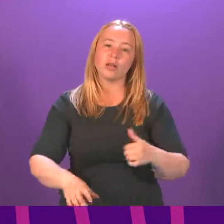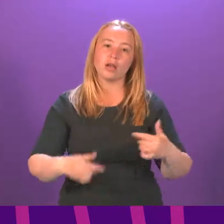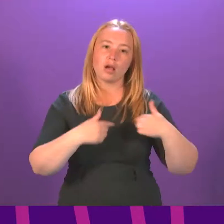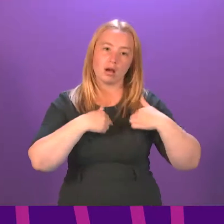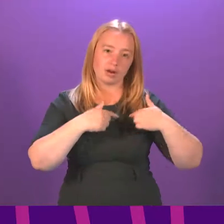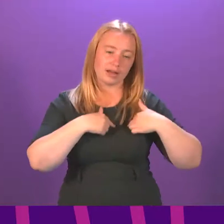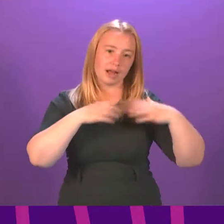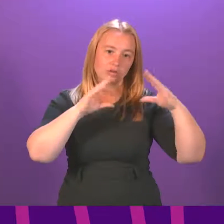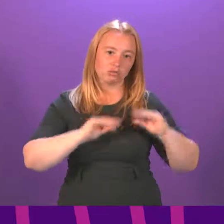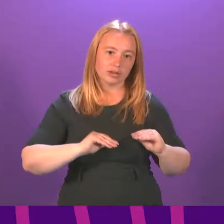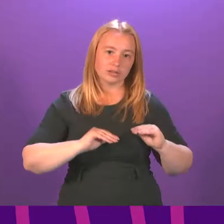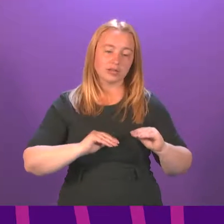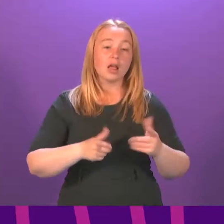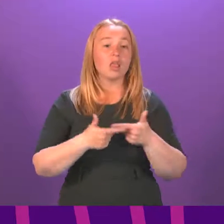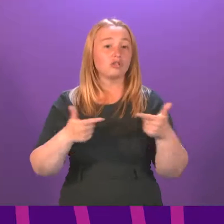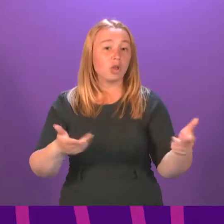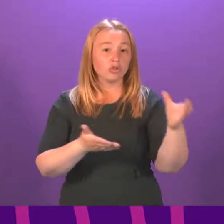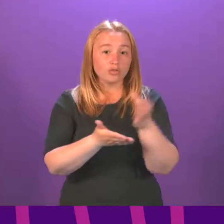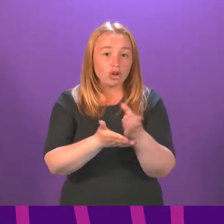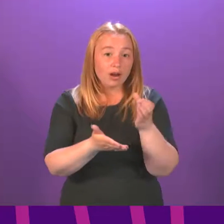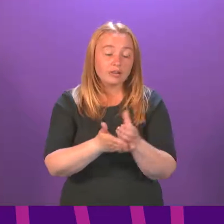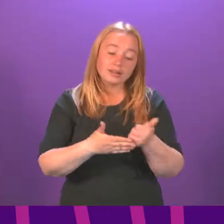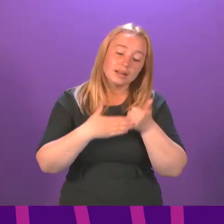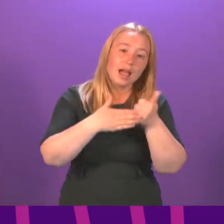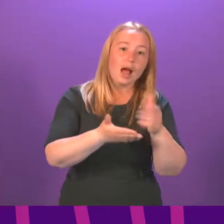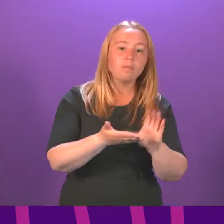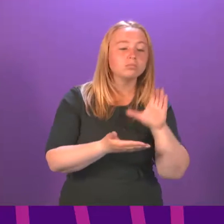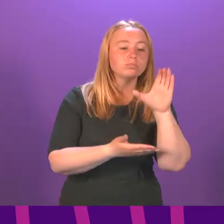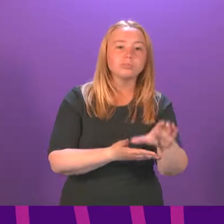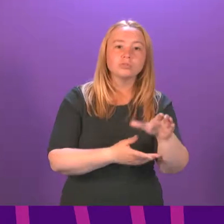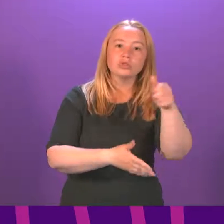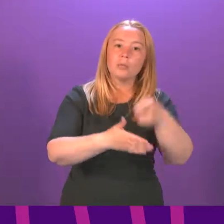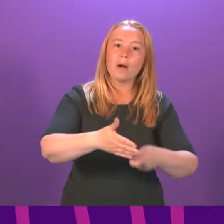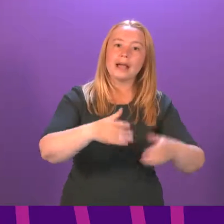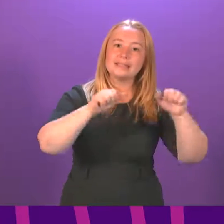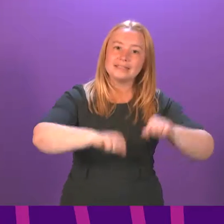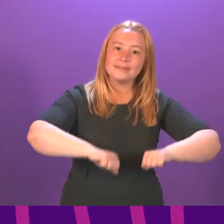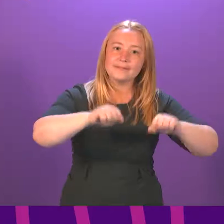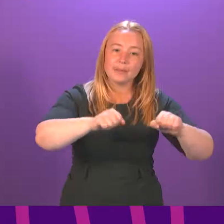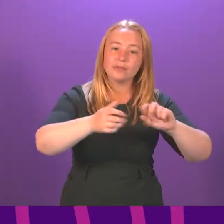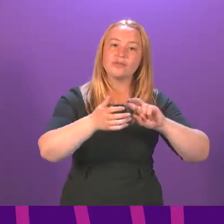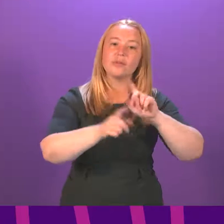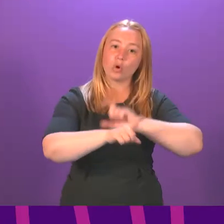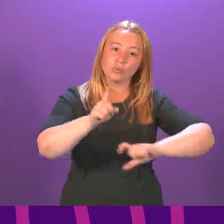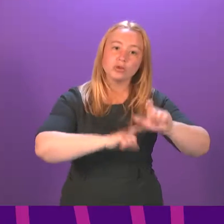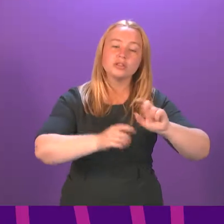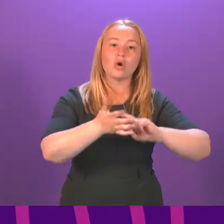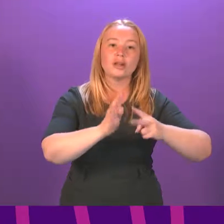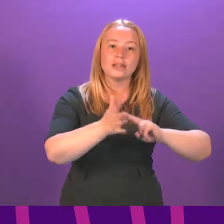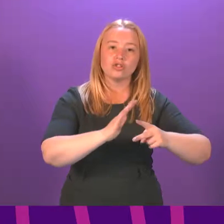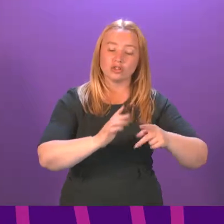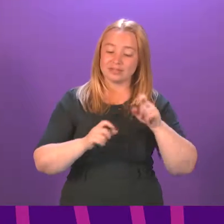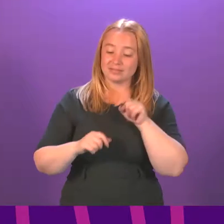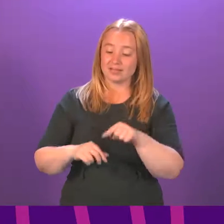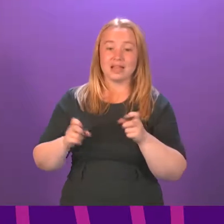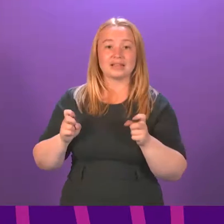Lots of existing charity schemes subsidise the cost of buying defibrillators for communities and organisations. And importantly, these schemes,